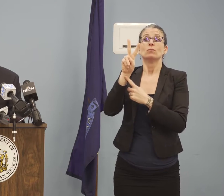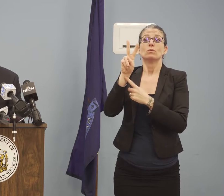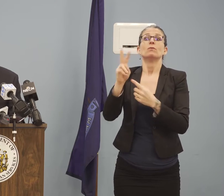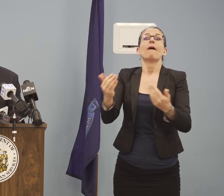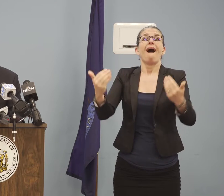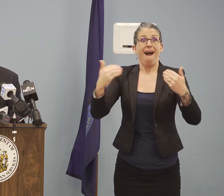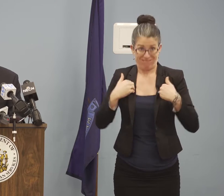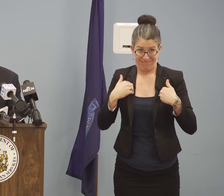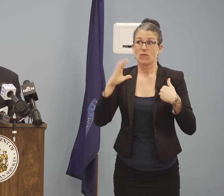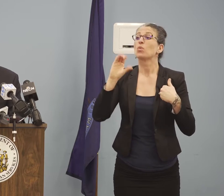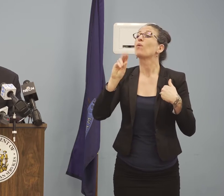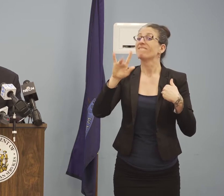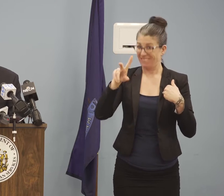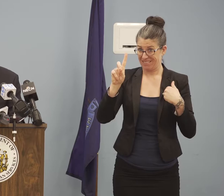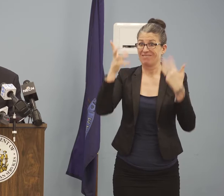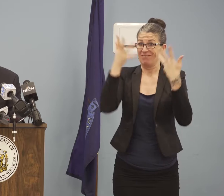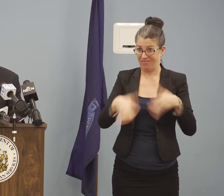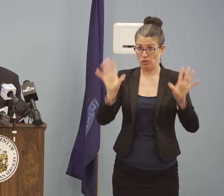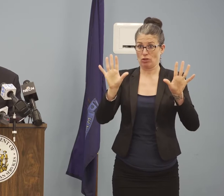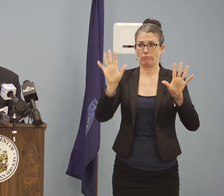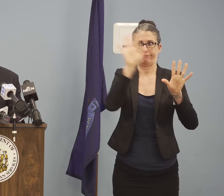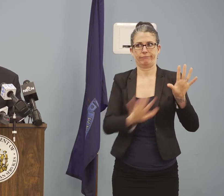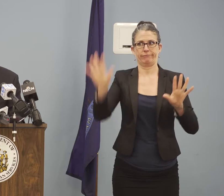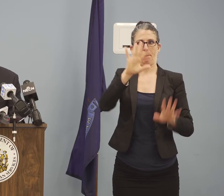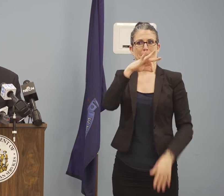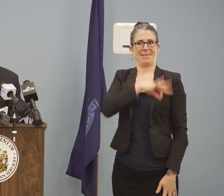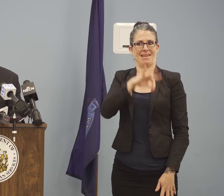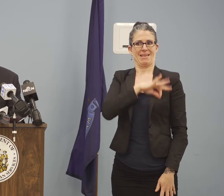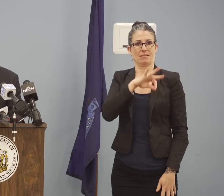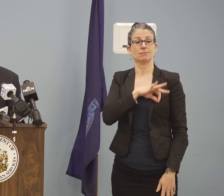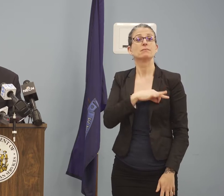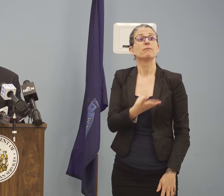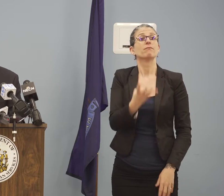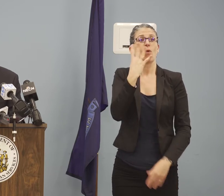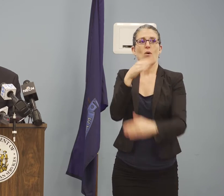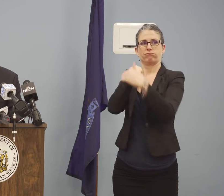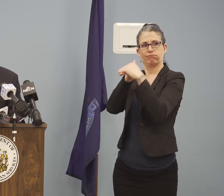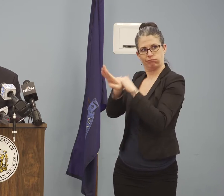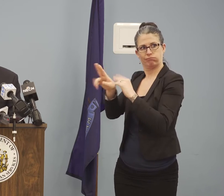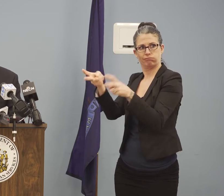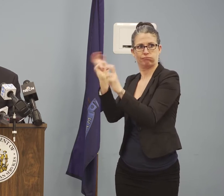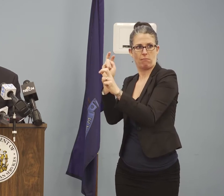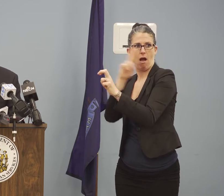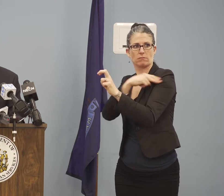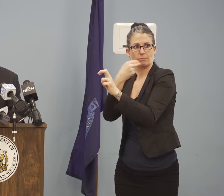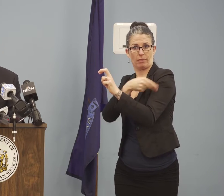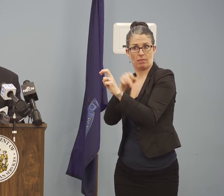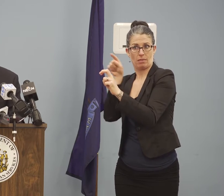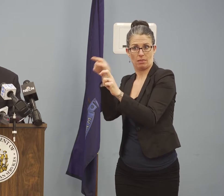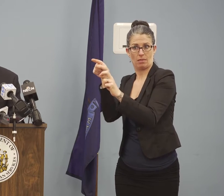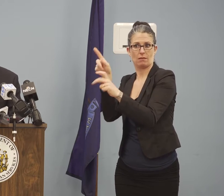In terms of the testing numbers in the state of Maine, there have been a total of 1